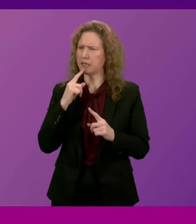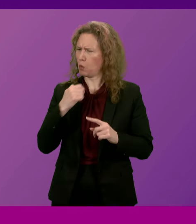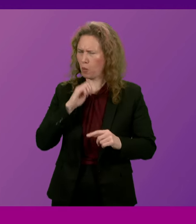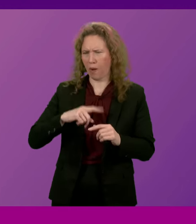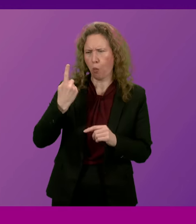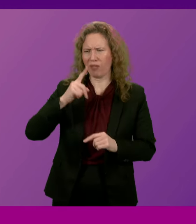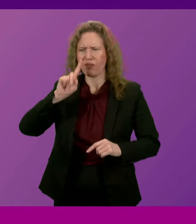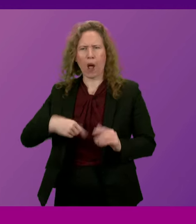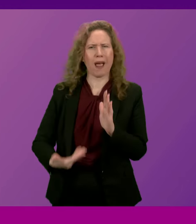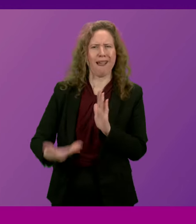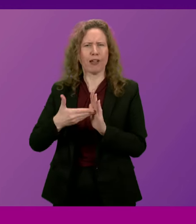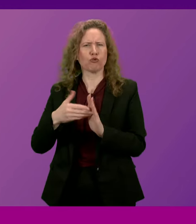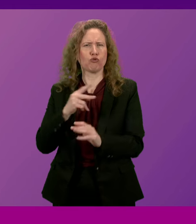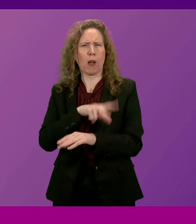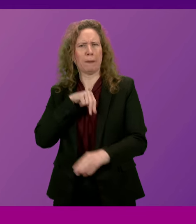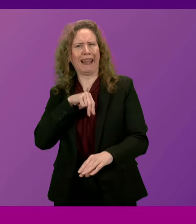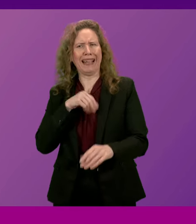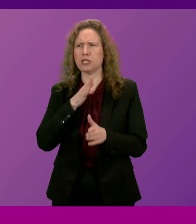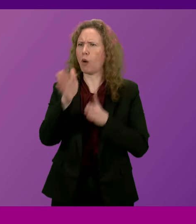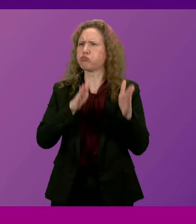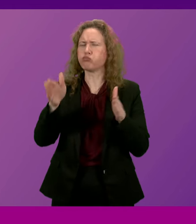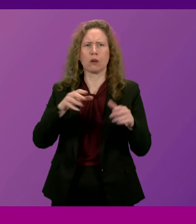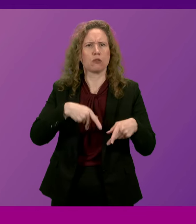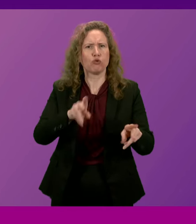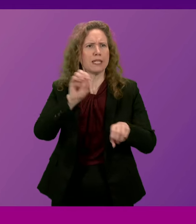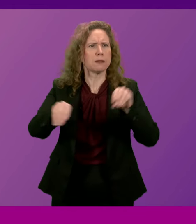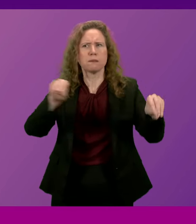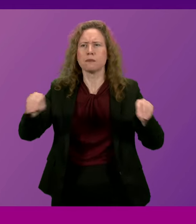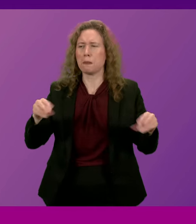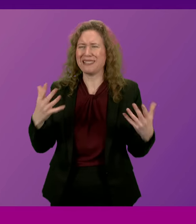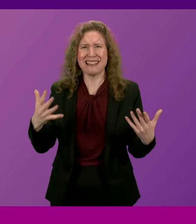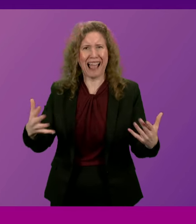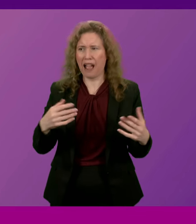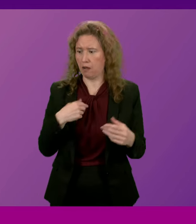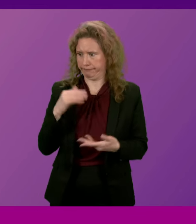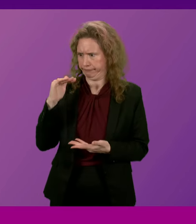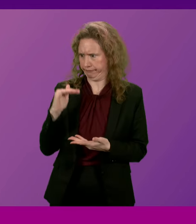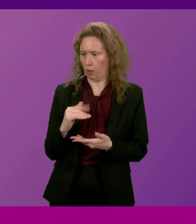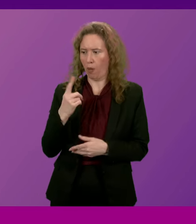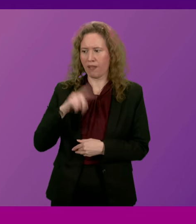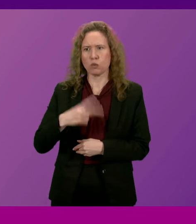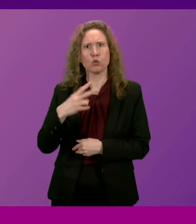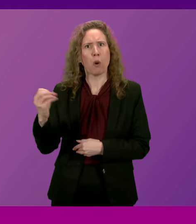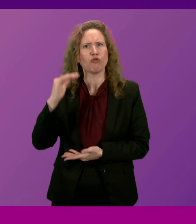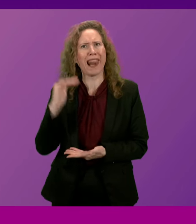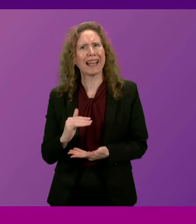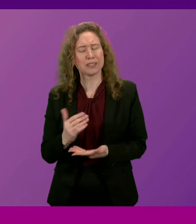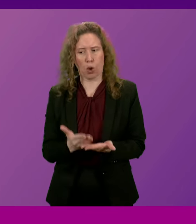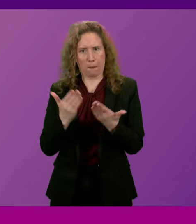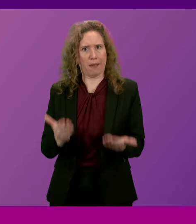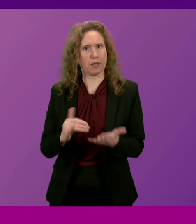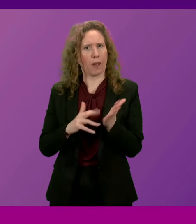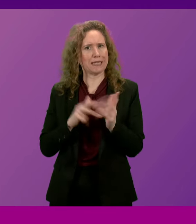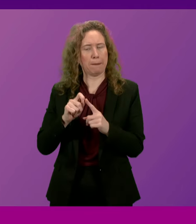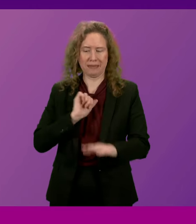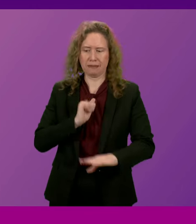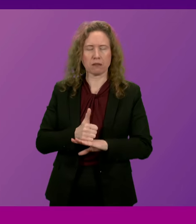,000 additional officers on Scotland's streets, but numbers are now down by 1,200 compared to when the SNP created